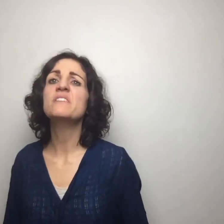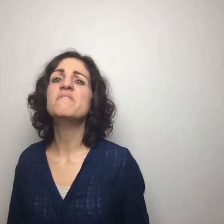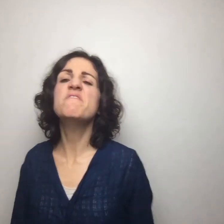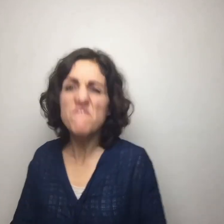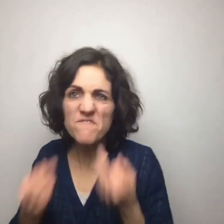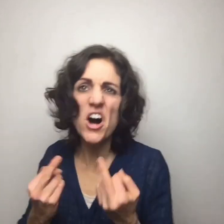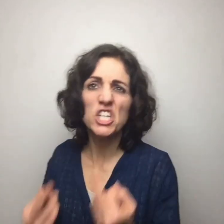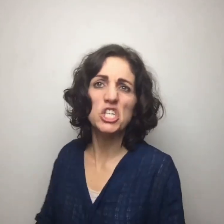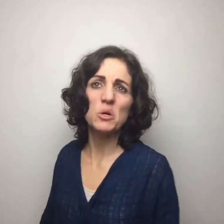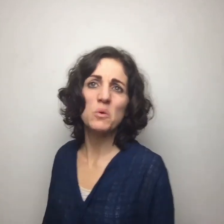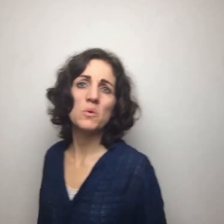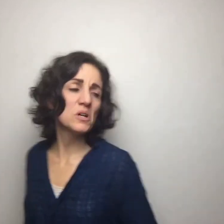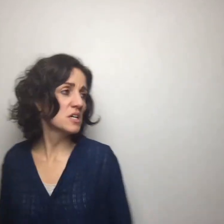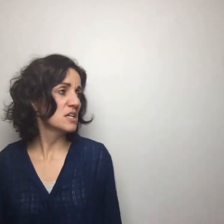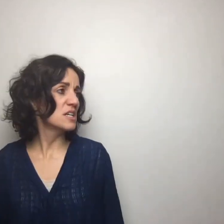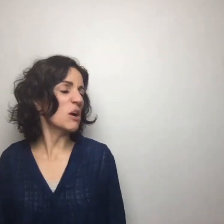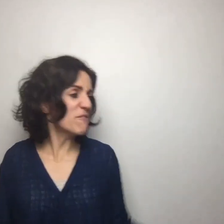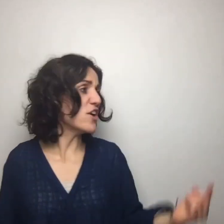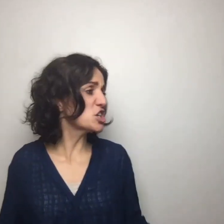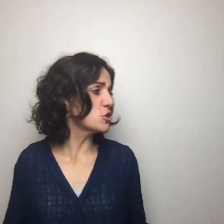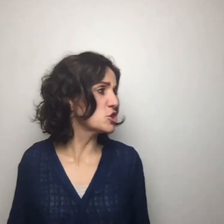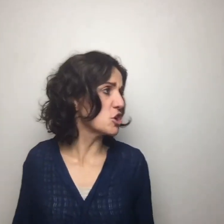Fuck you. No, fuck you too!